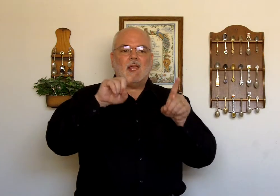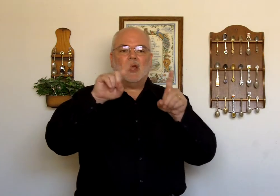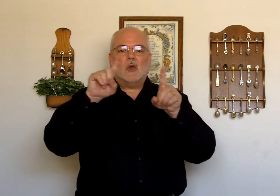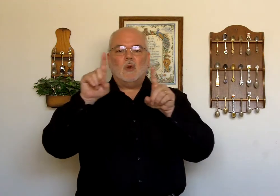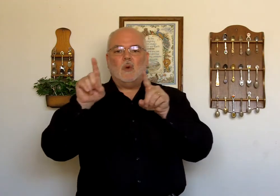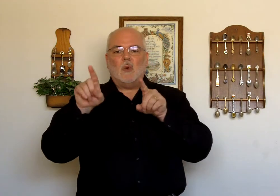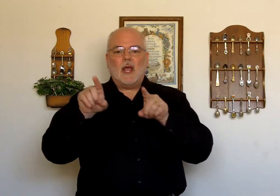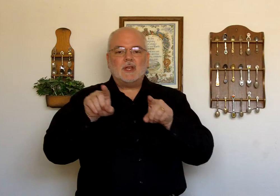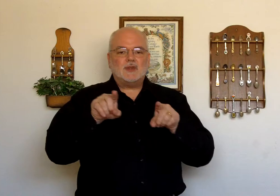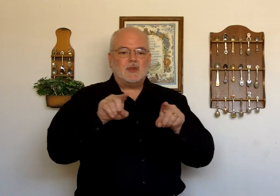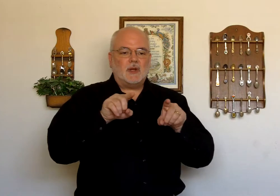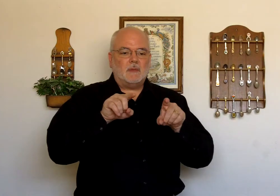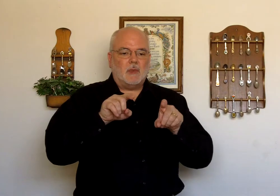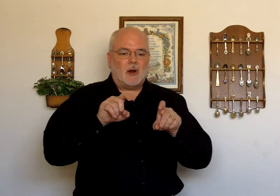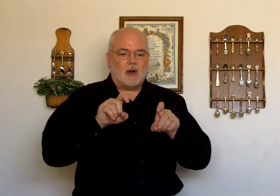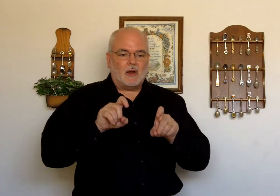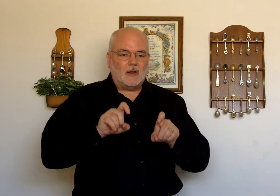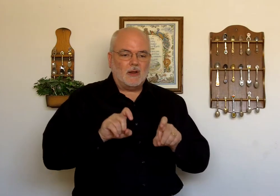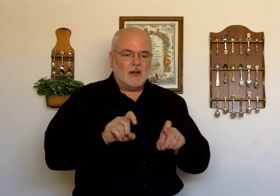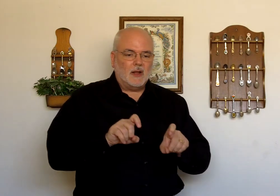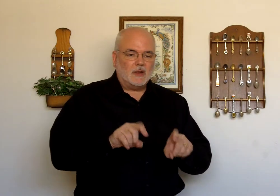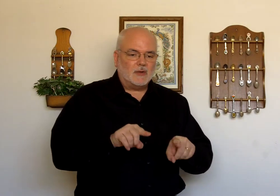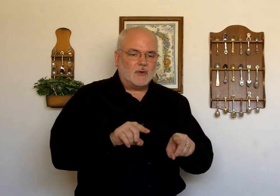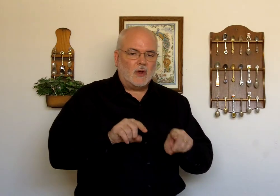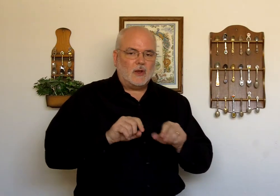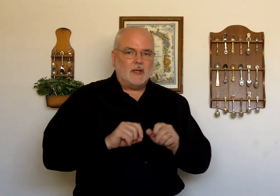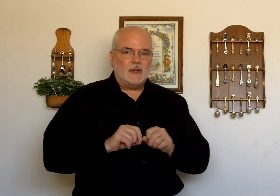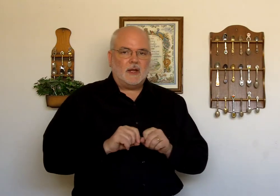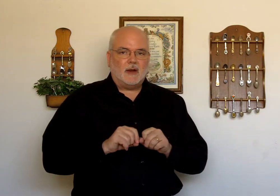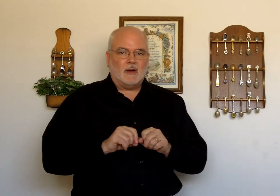question mark drawn in the air.